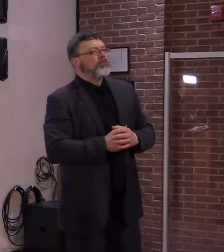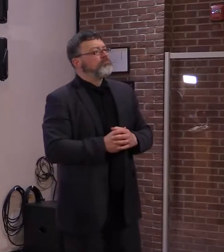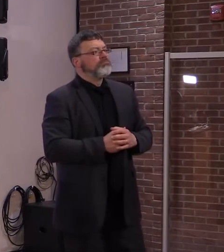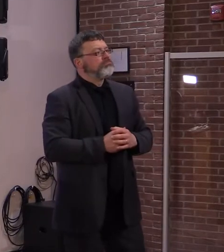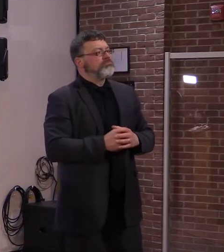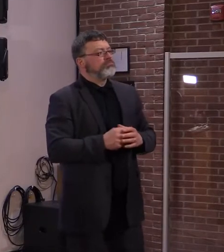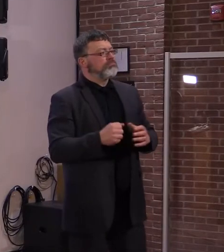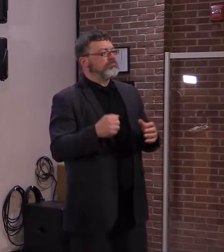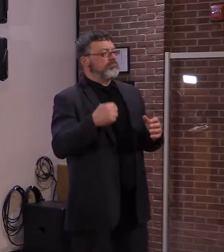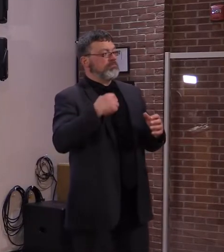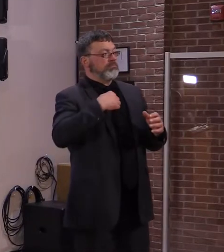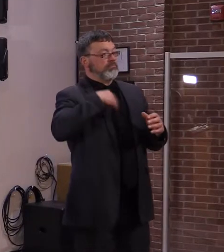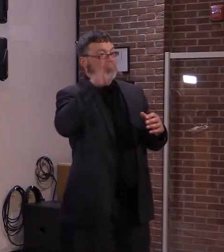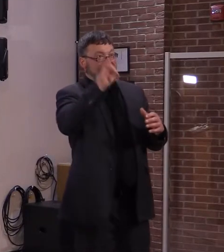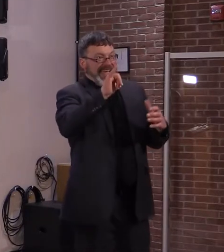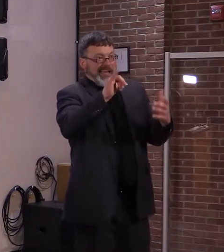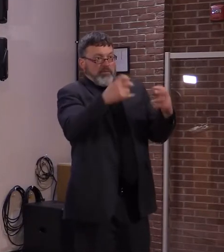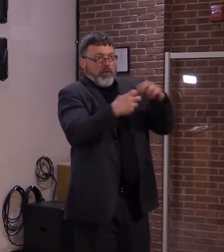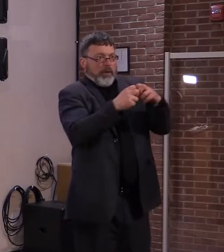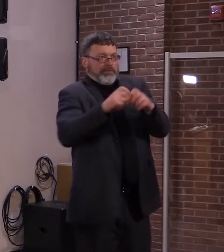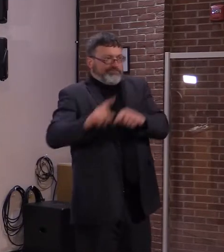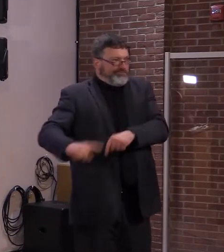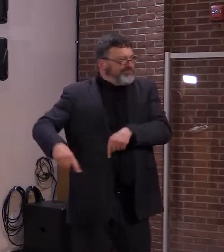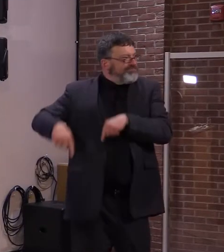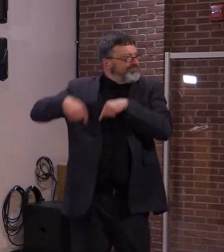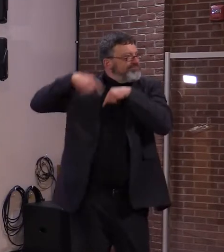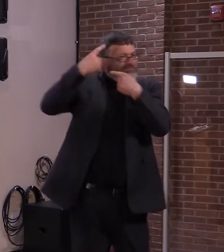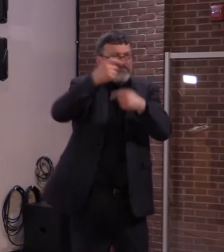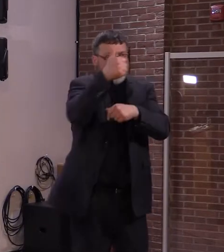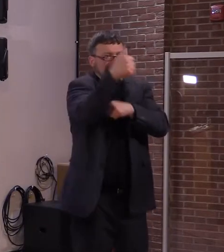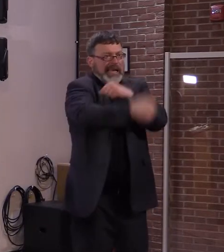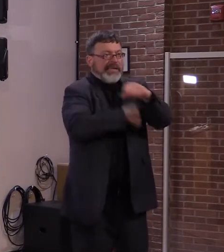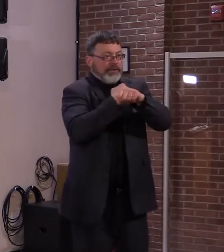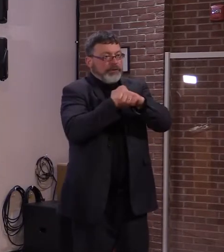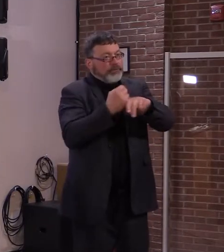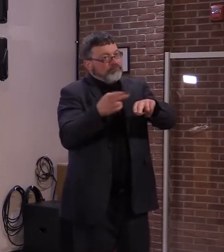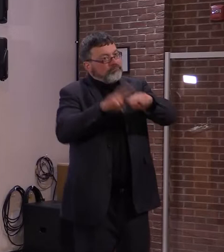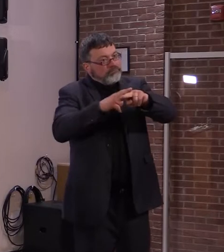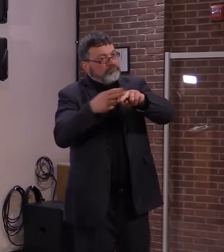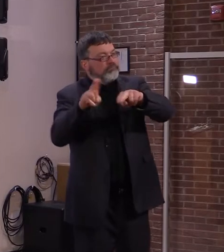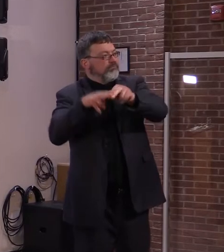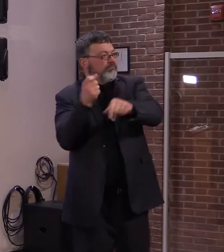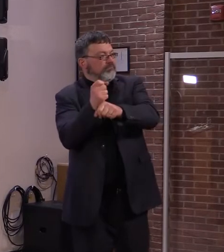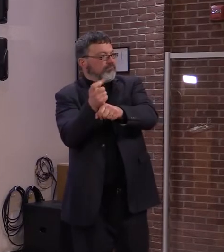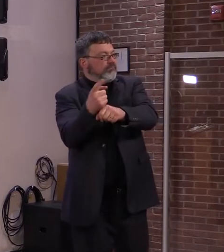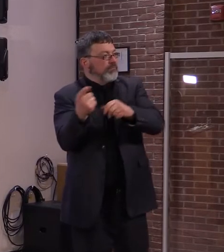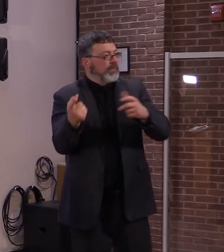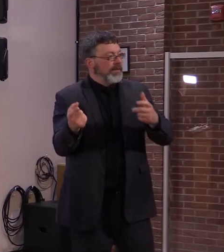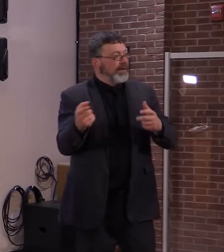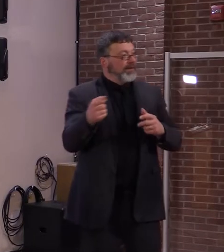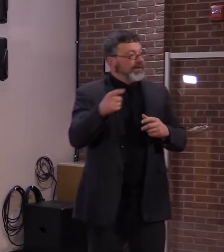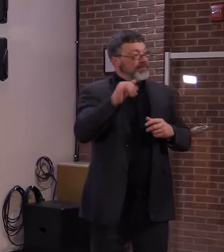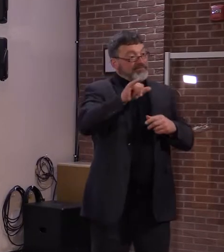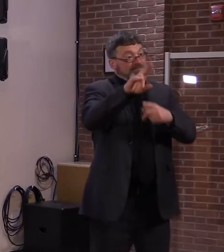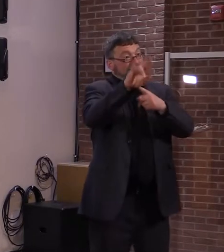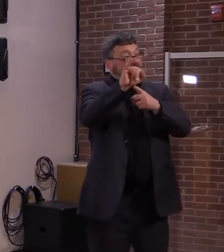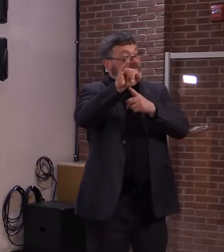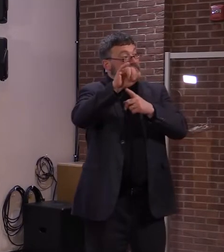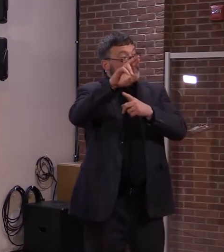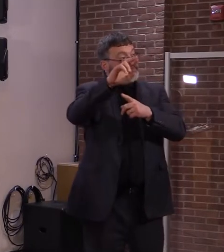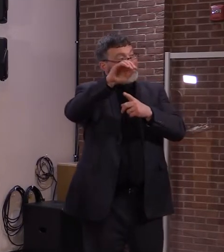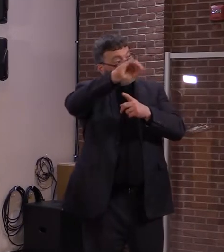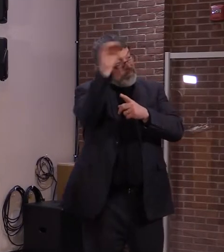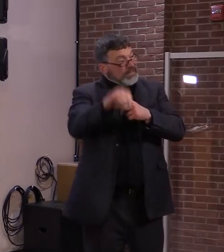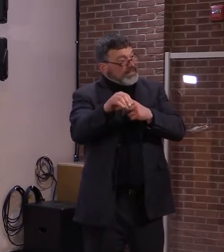decade and it's been increasing. We had the lowest unemployment rate in the country pre-pandemic and this just hasn't gone